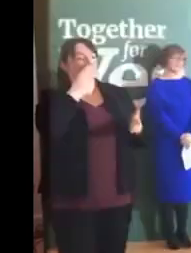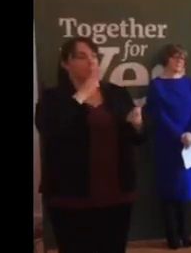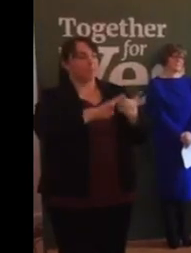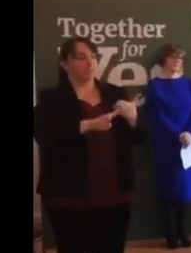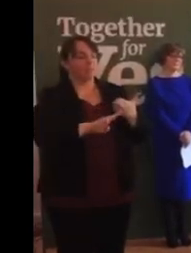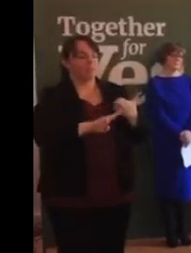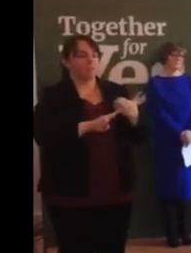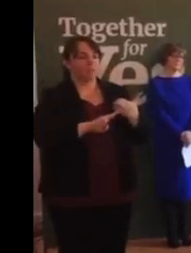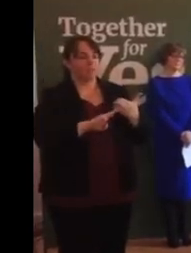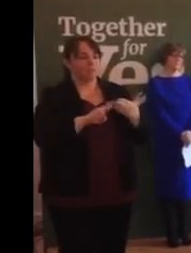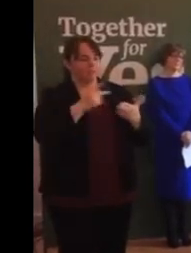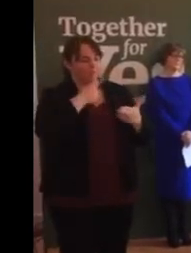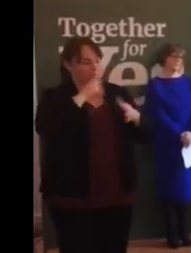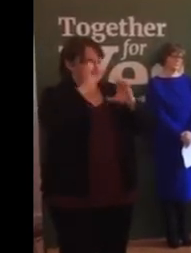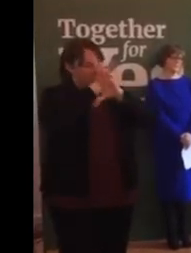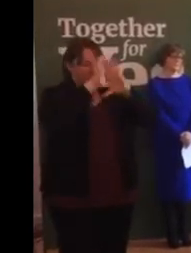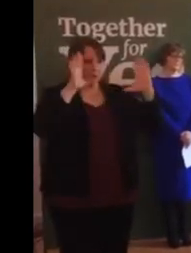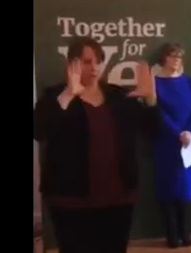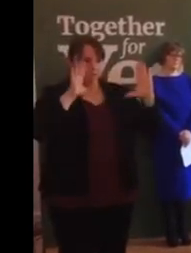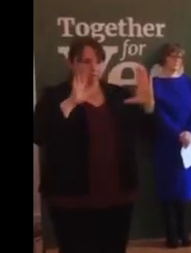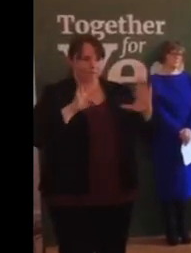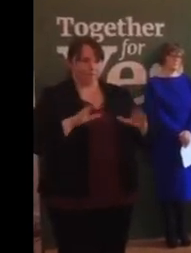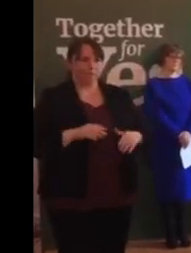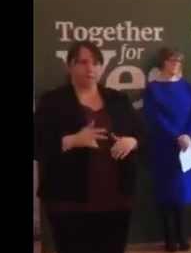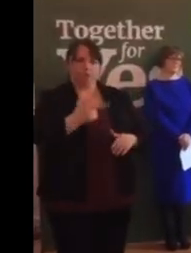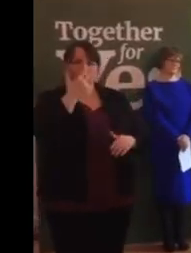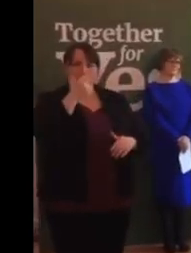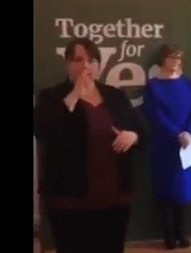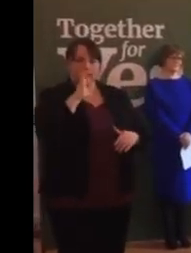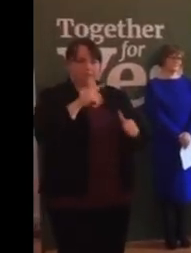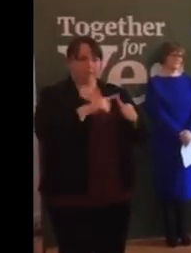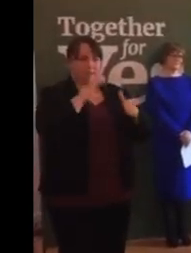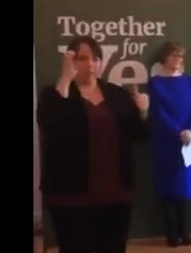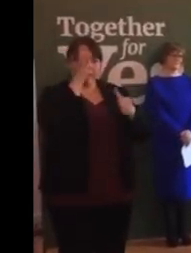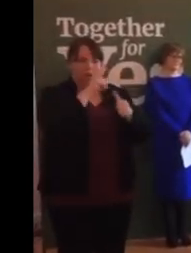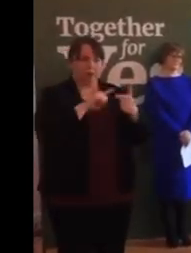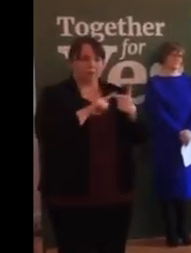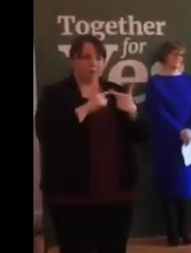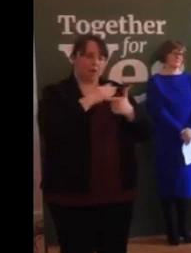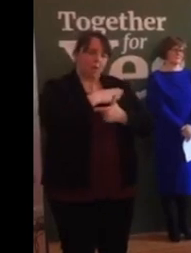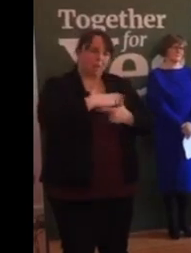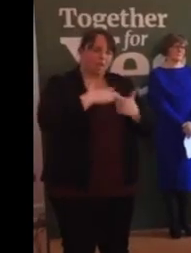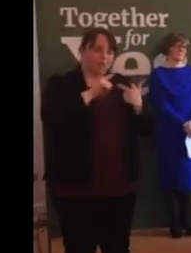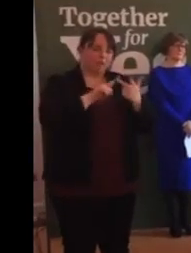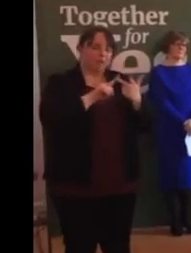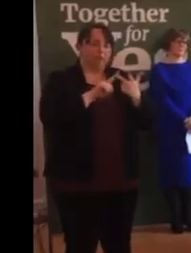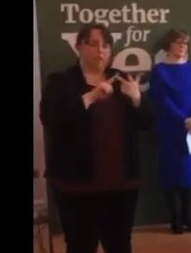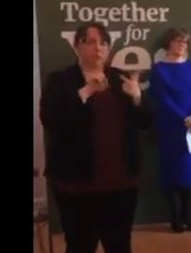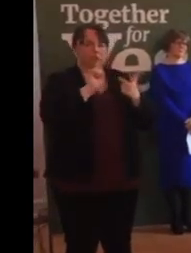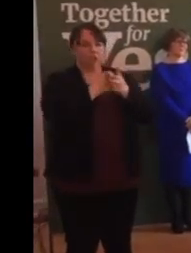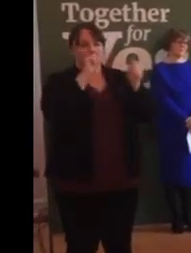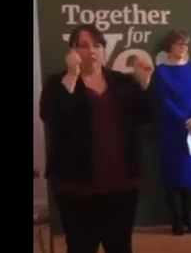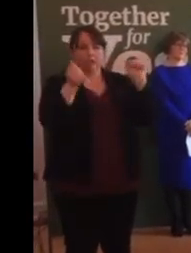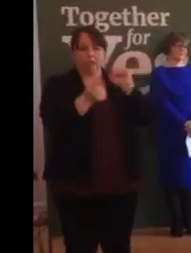are crystal clear. Three C's. Care, compassion and change.